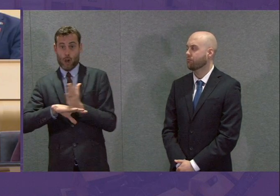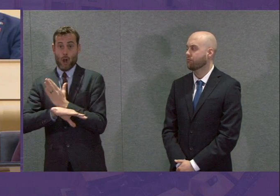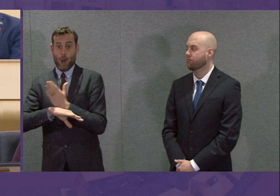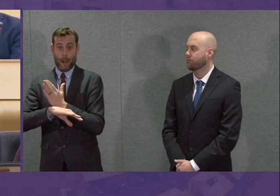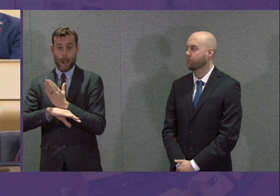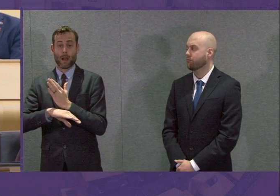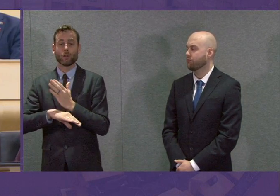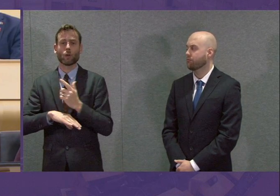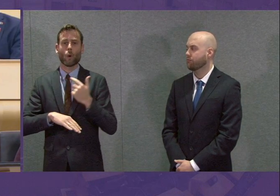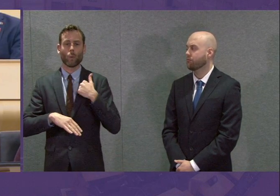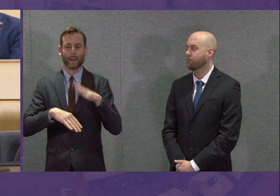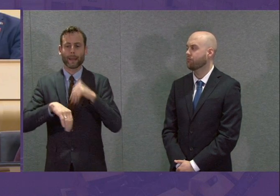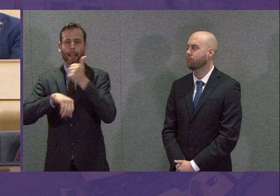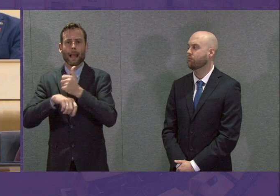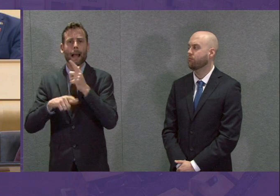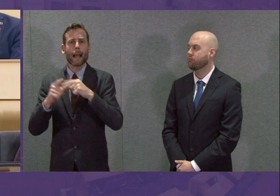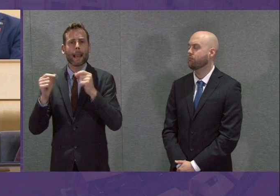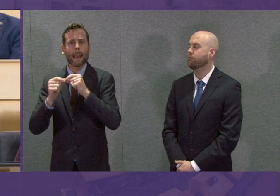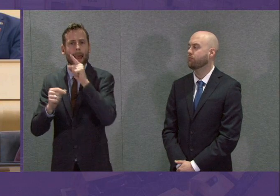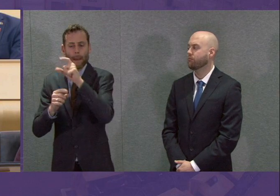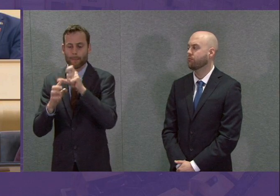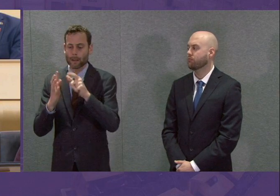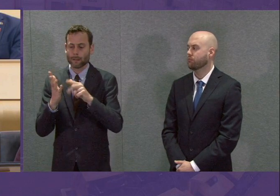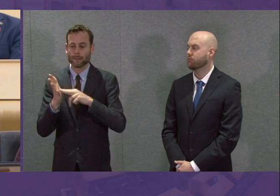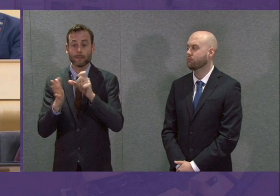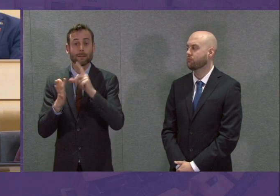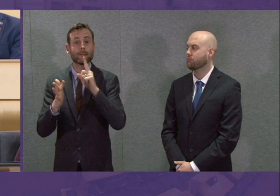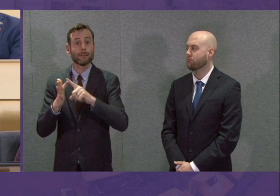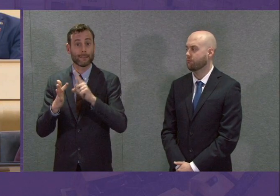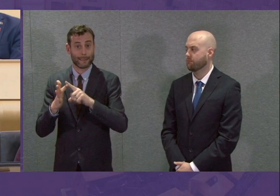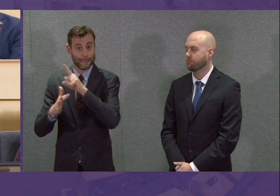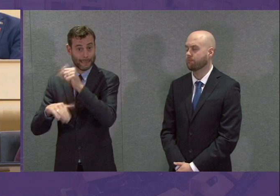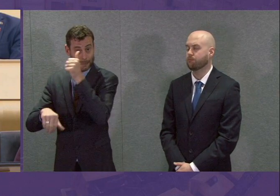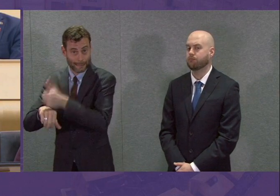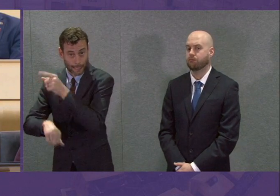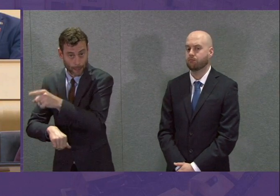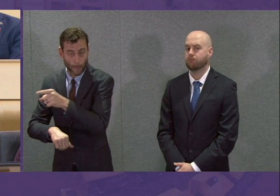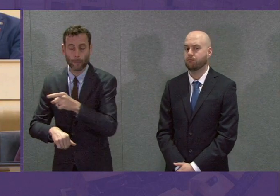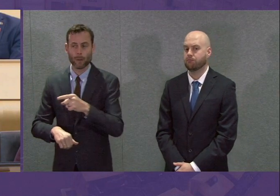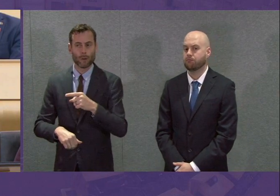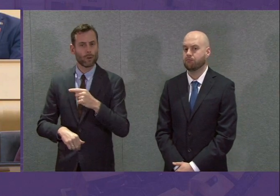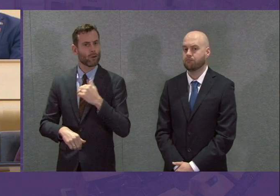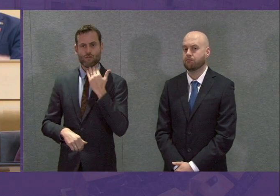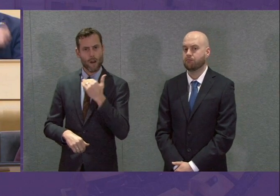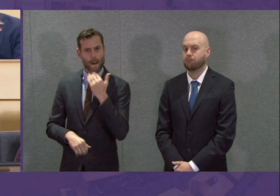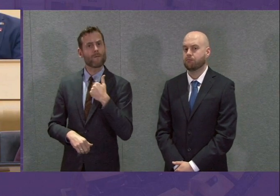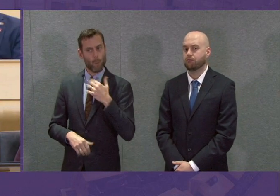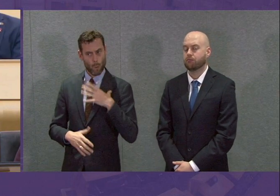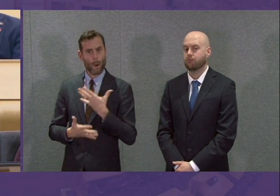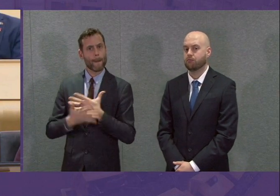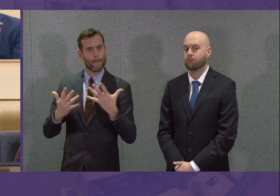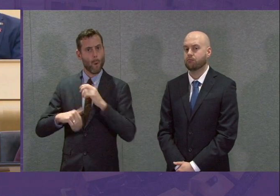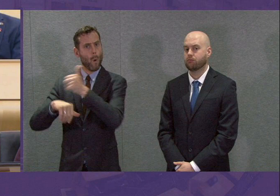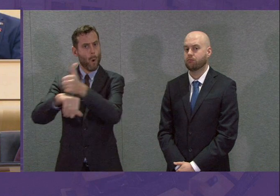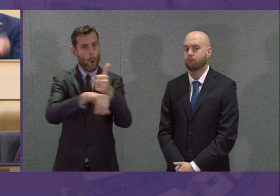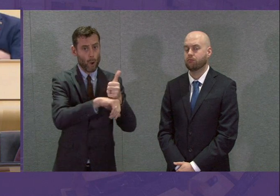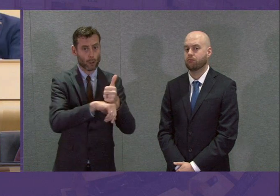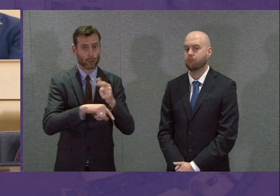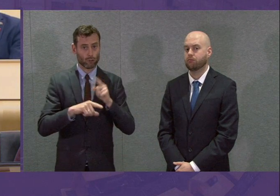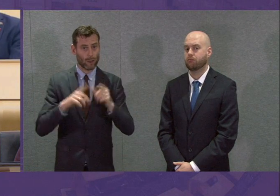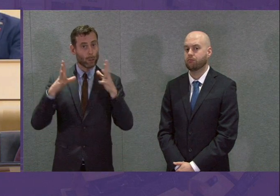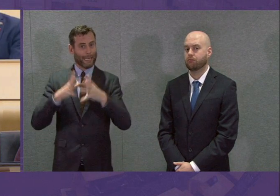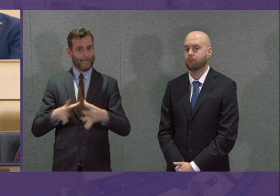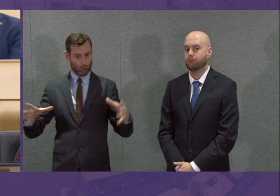laboratory in Dundee on stream. We are now working to expand it beyond that, to make sure we are using all possible capacity